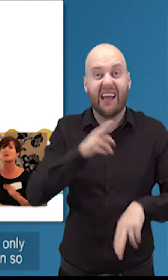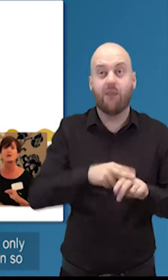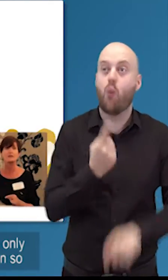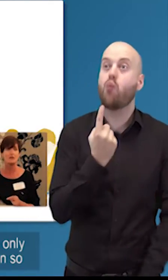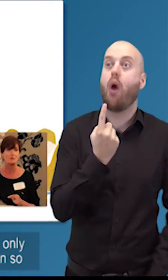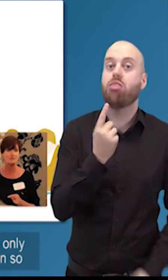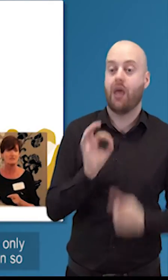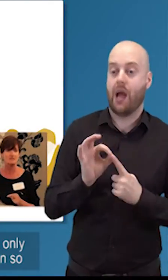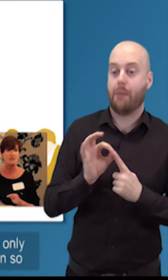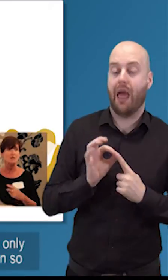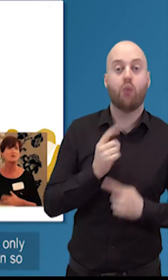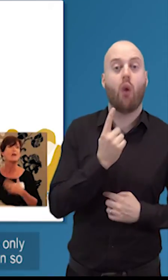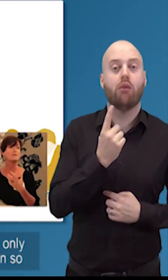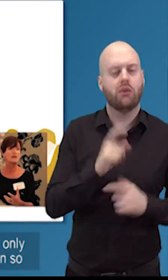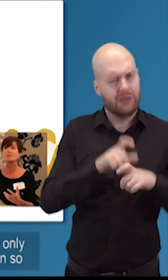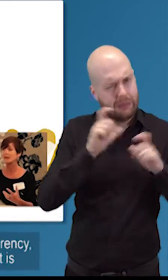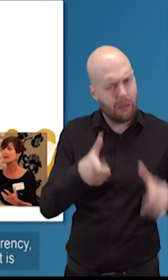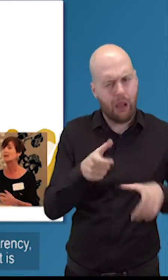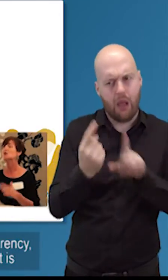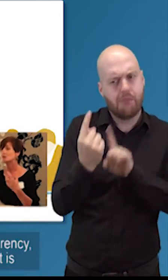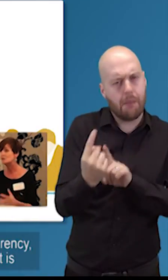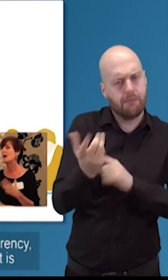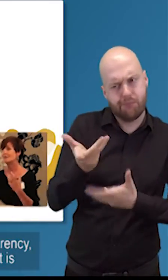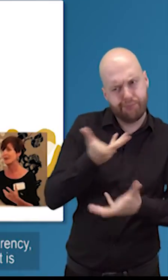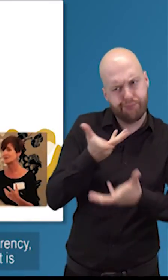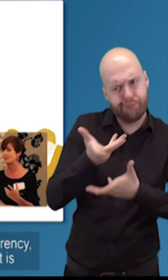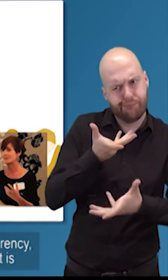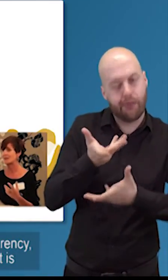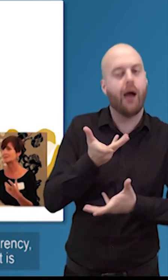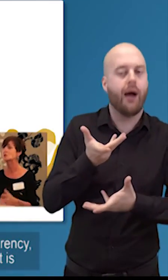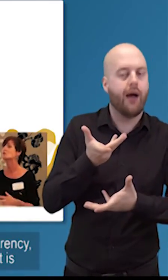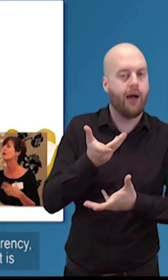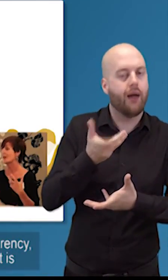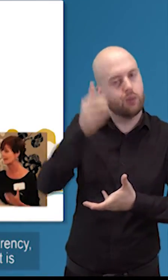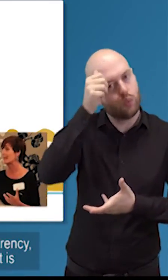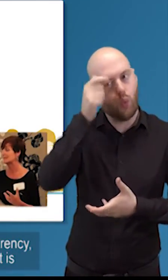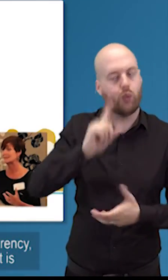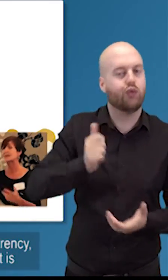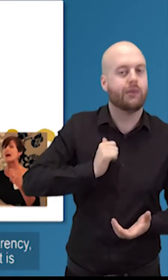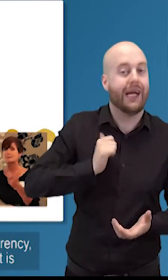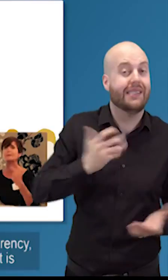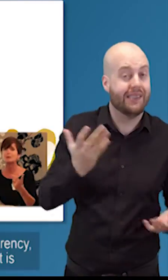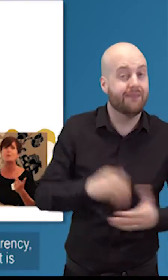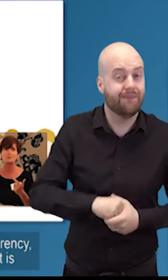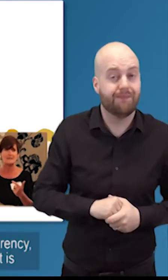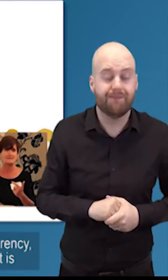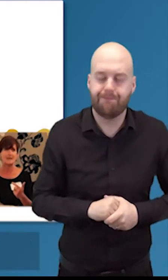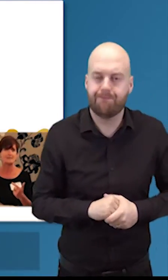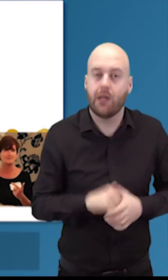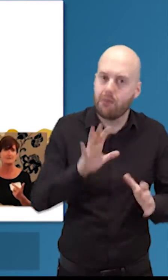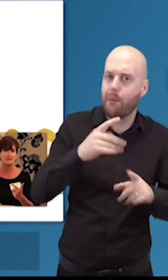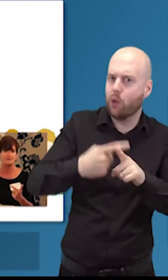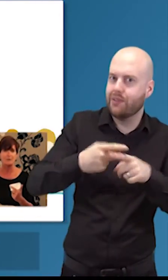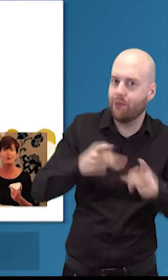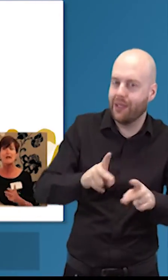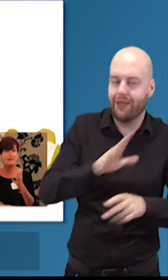it is worth having that conversation so that at the very beginning you do have that transparency you do have that clarity and people know what it is they're